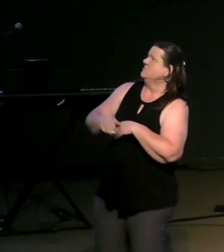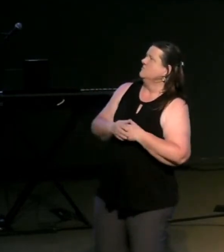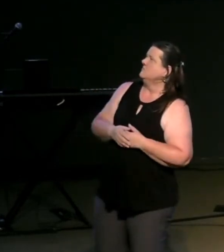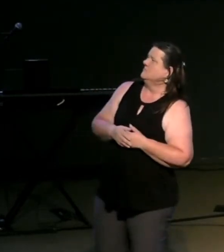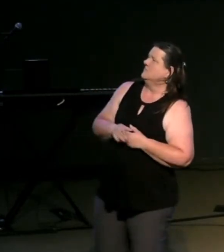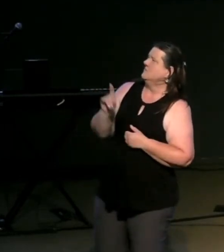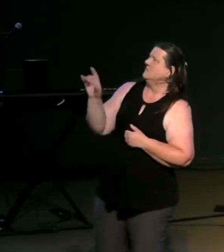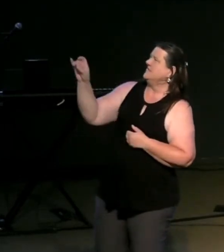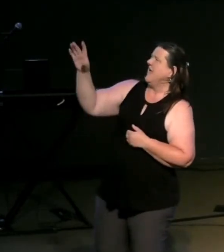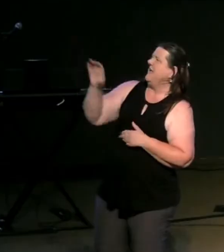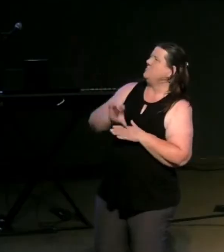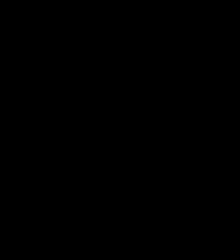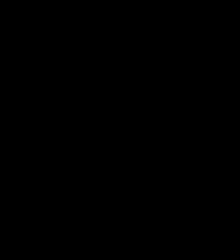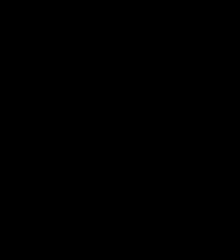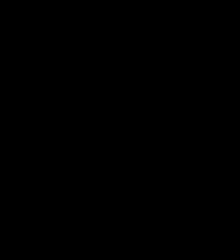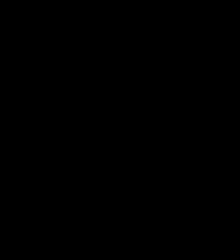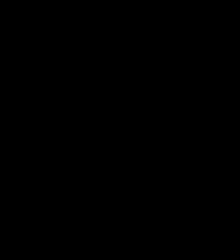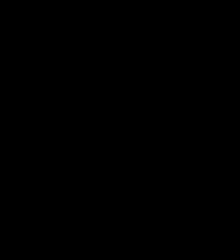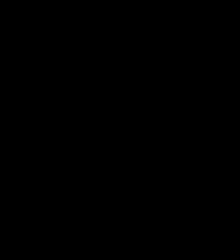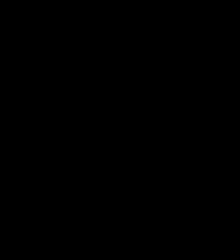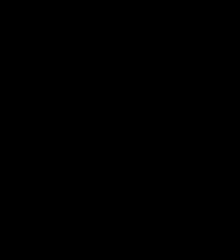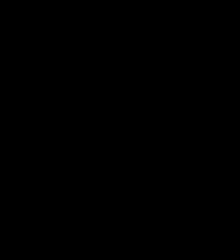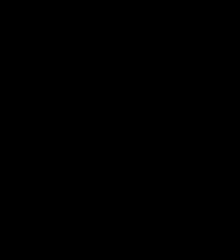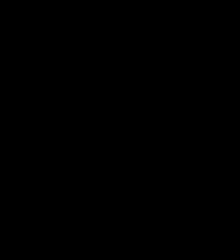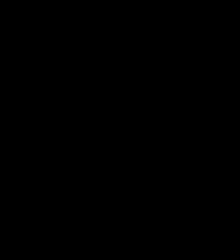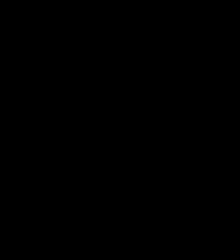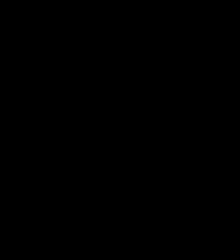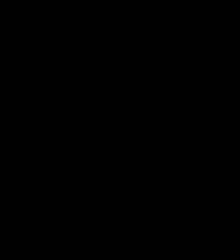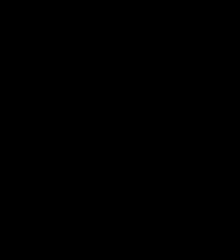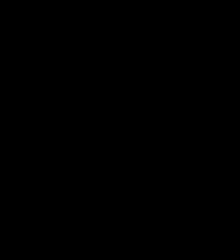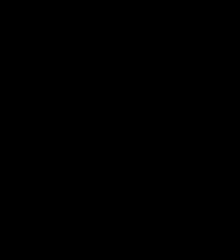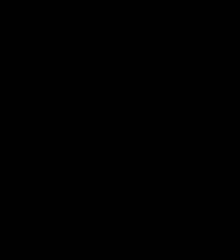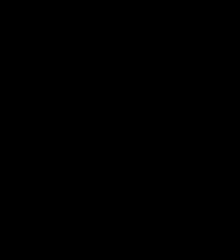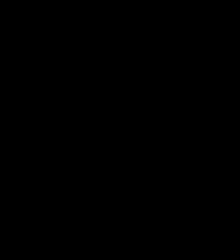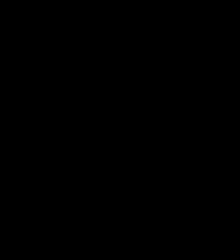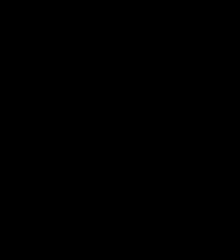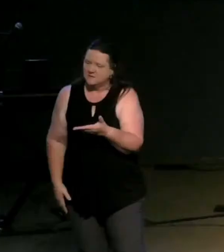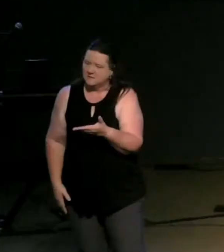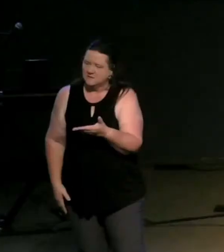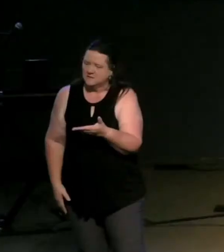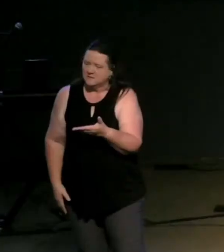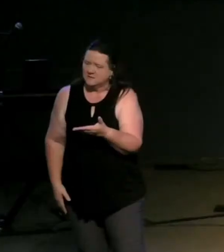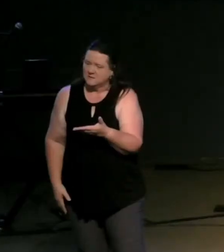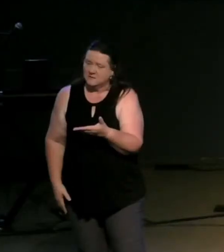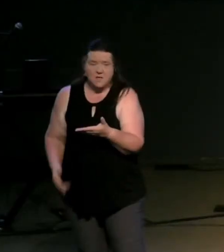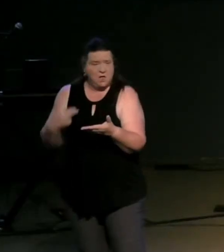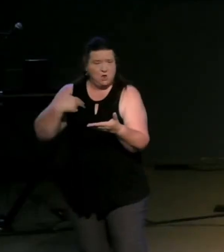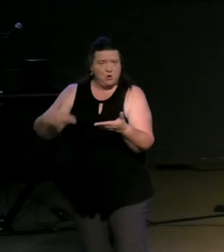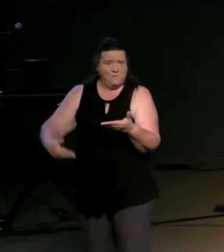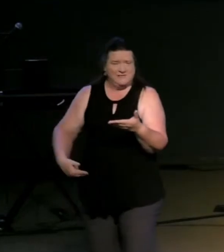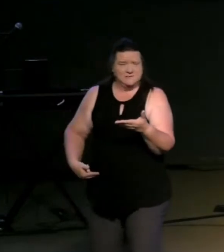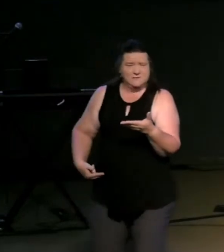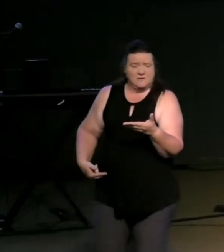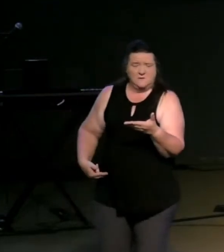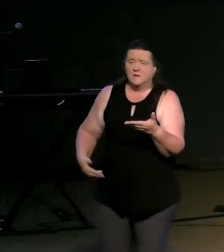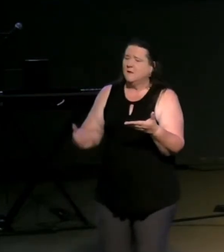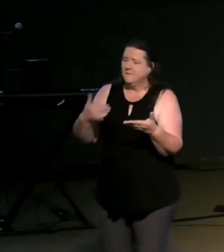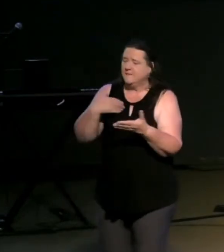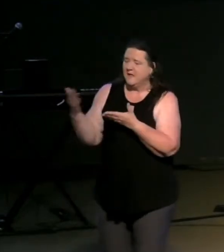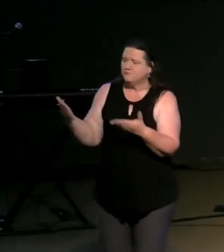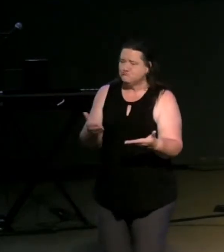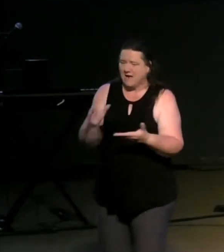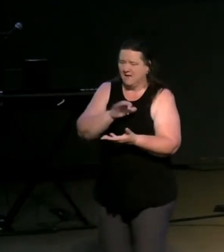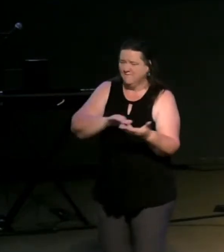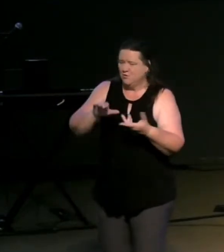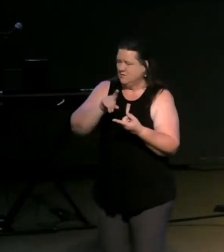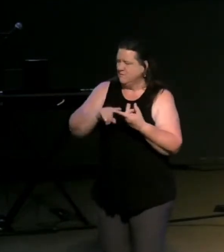contradictory of what we read in scripture about who god is and human beings have brought confusion